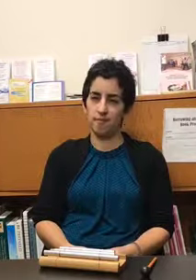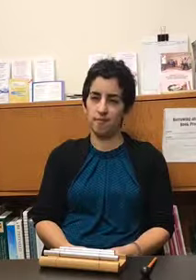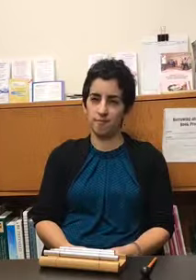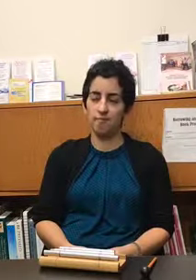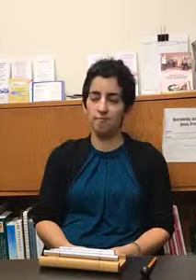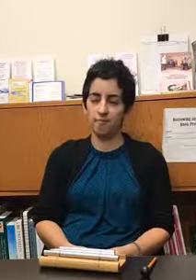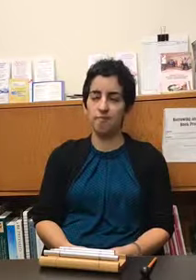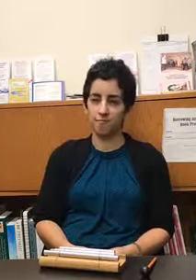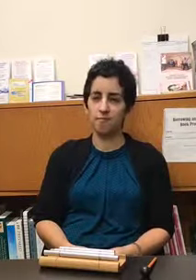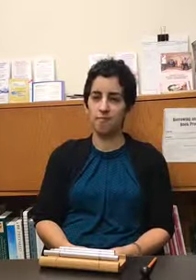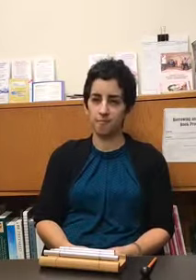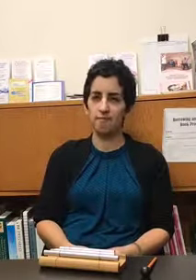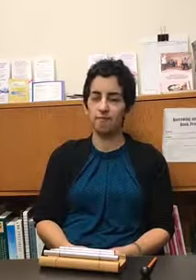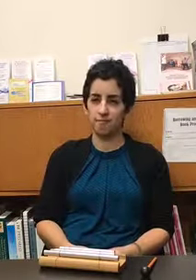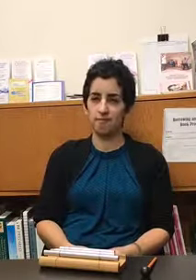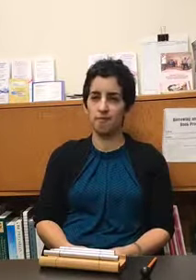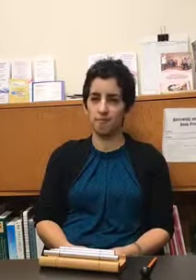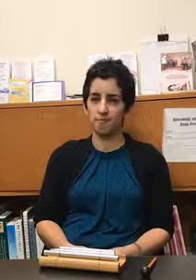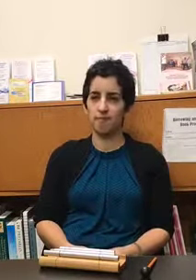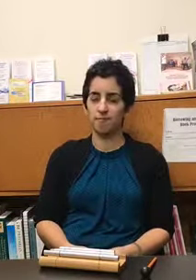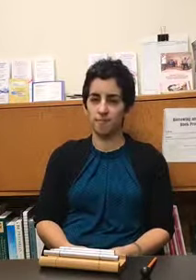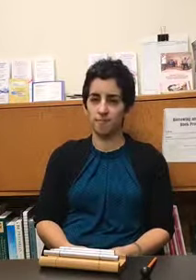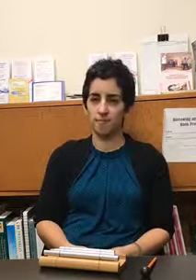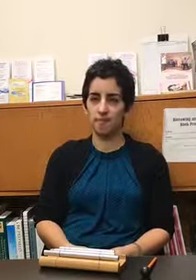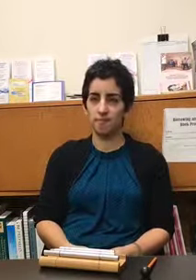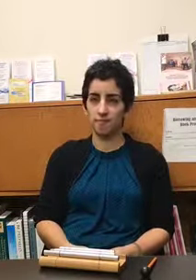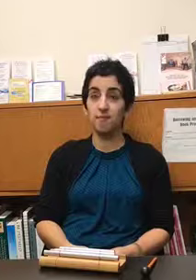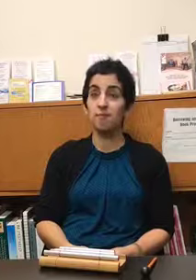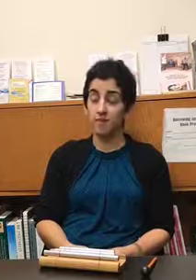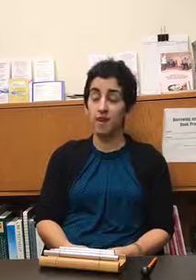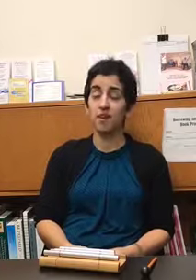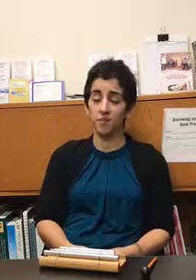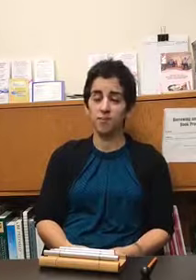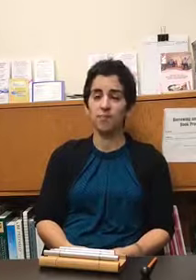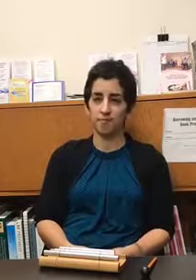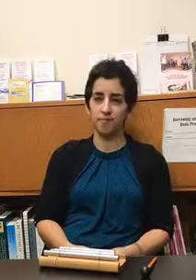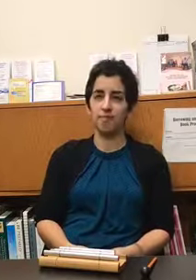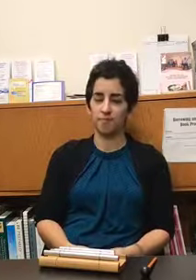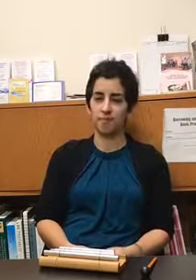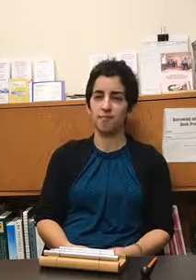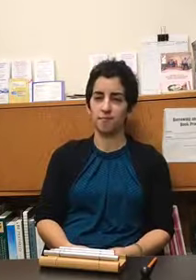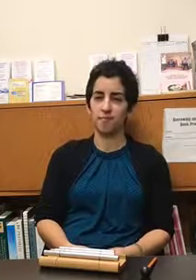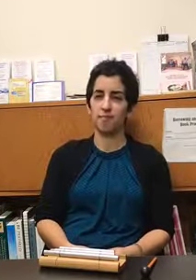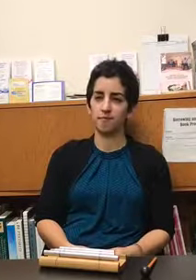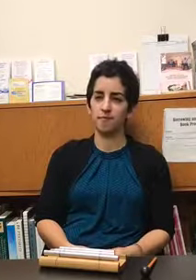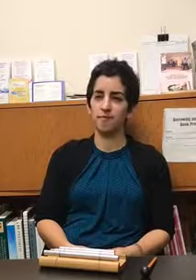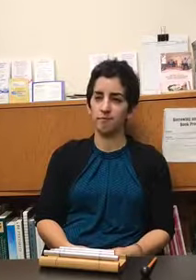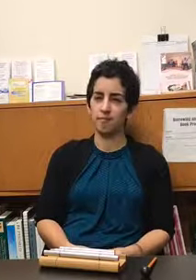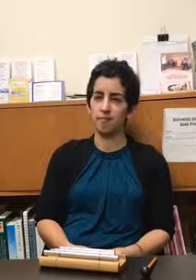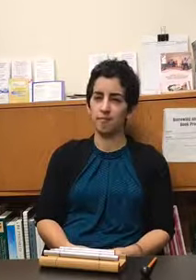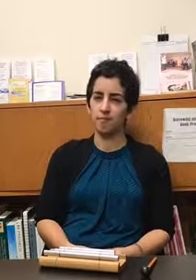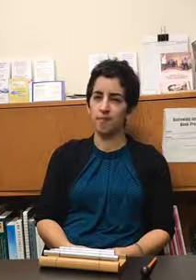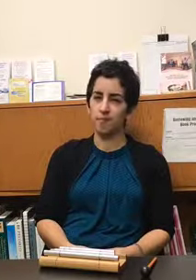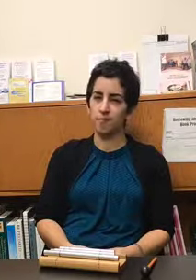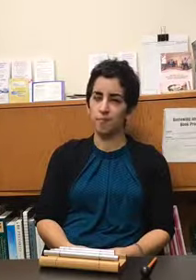mindfulness you know help manage some of the fear and anxiety any other tips